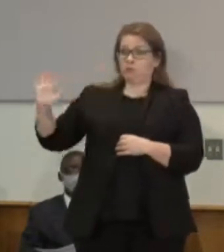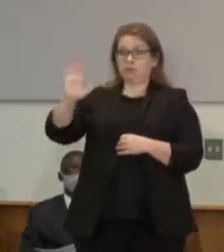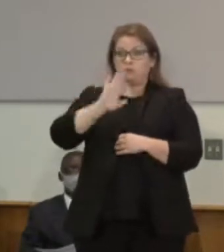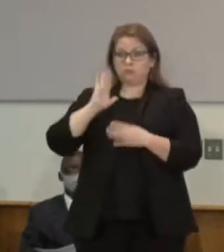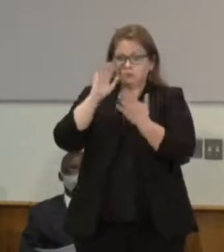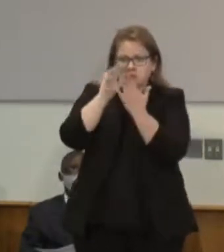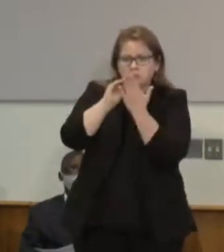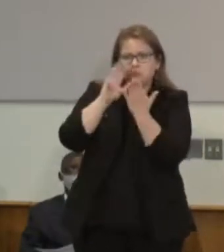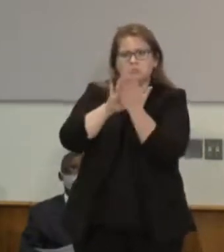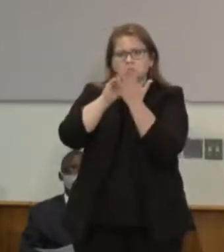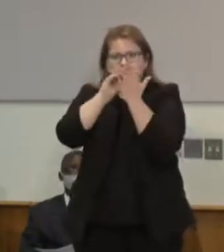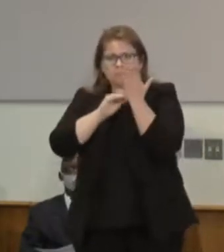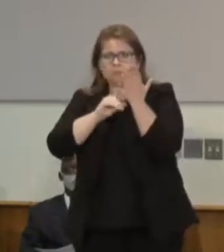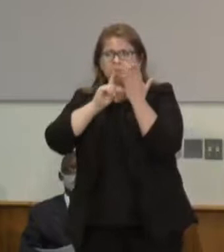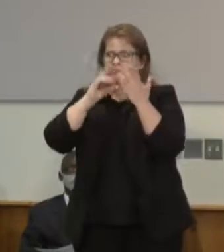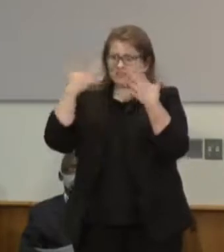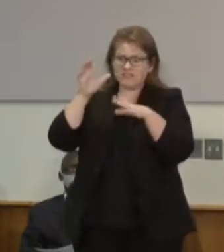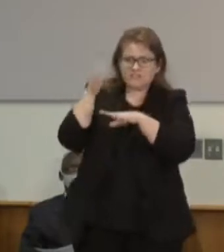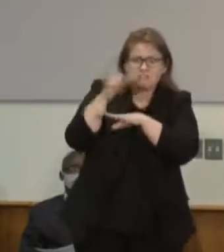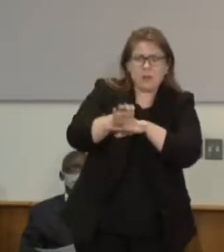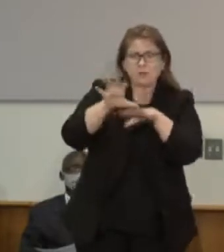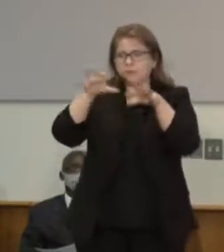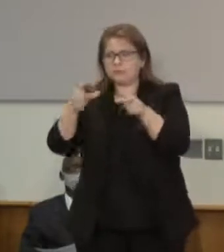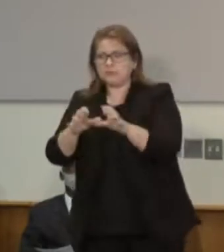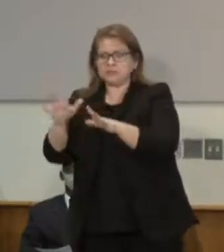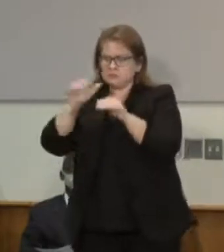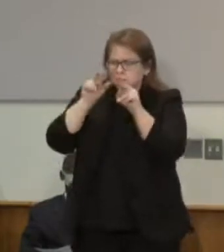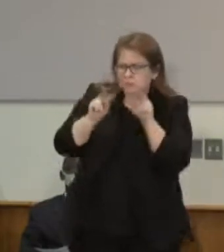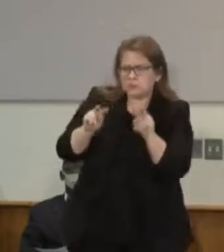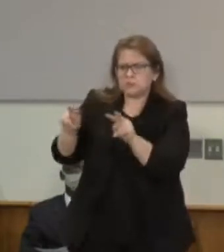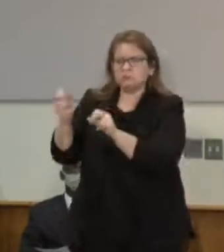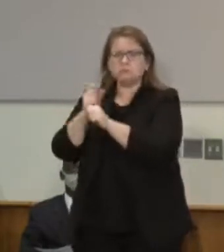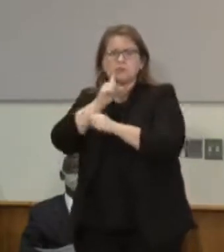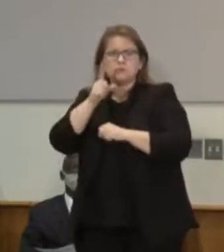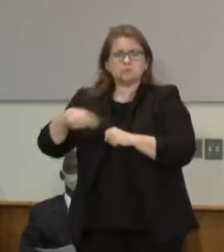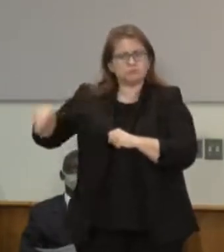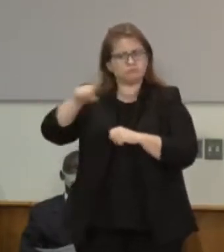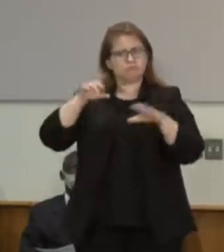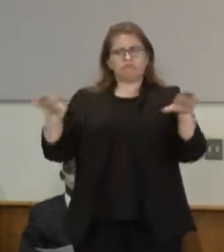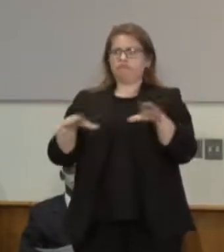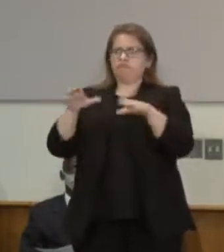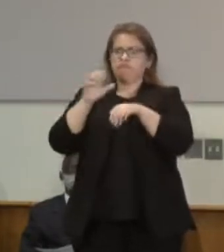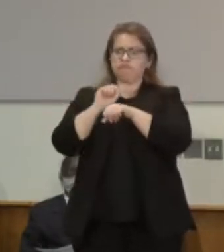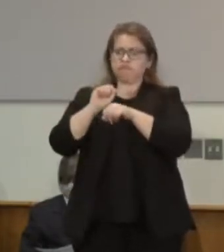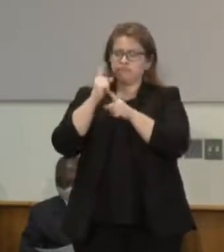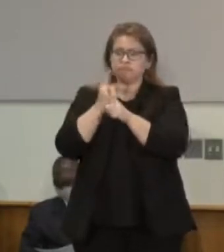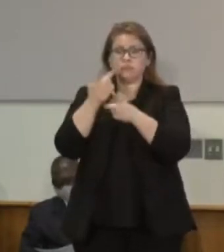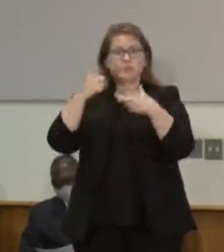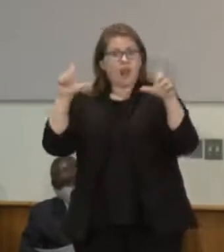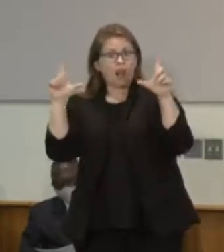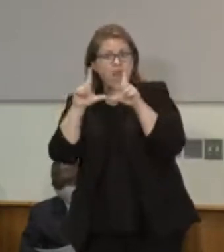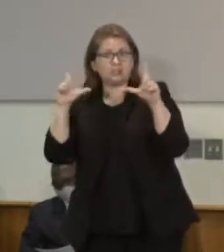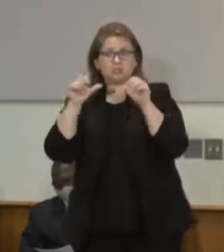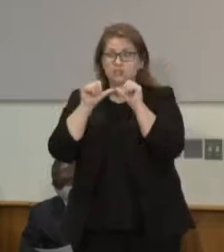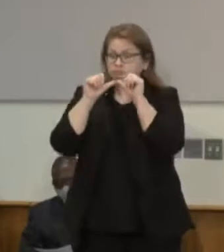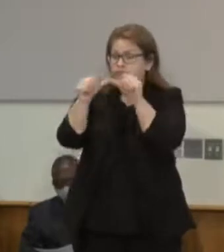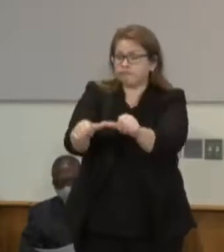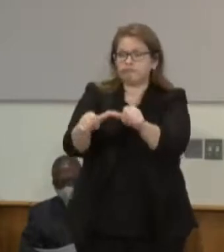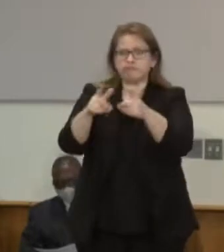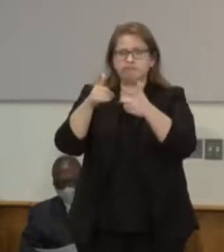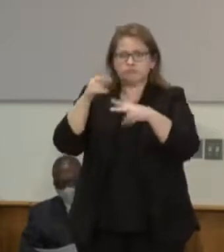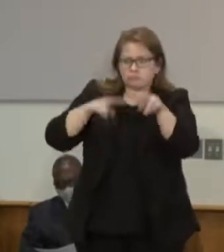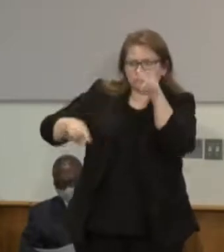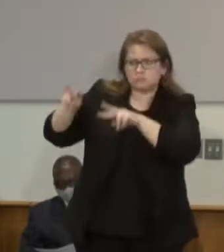not gathered and put in a central depository so that we can understand when they apply for relicensing or move to another job, those have to be there.